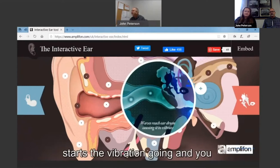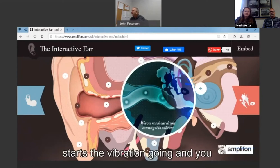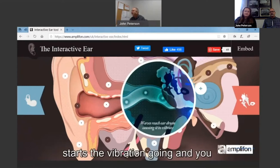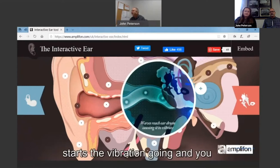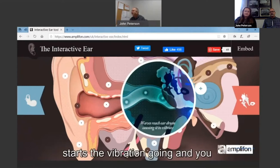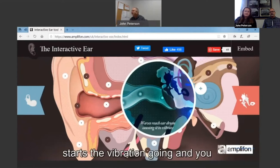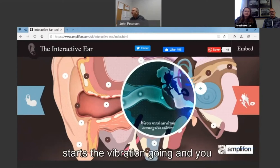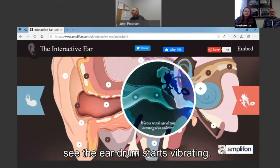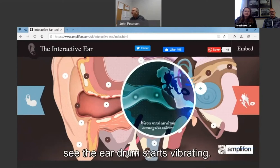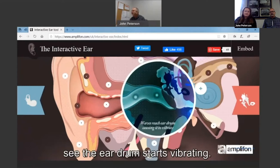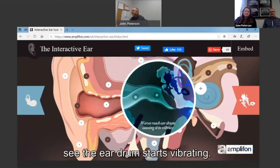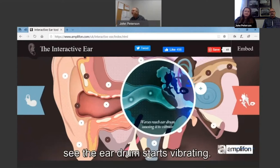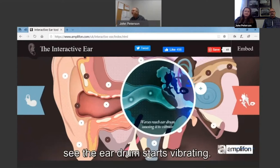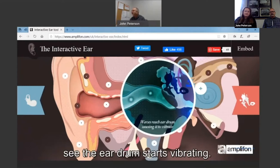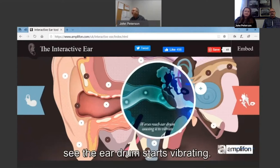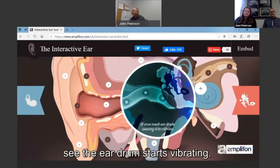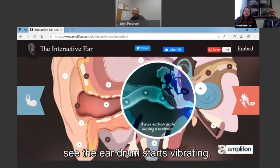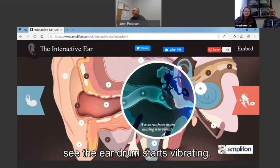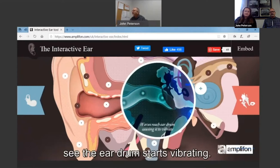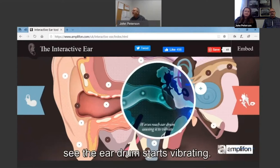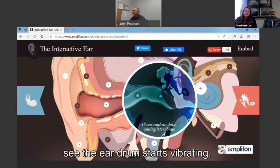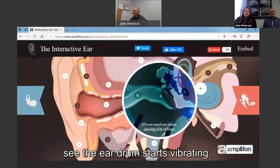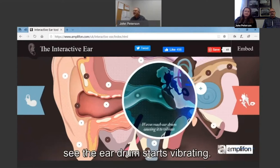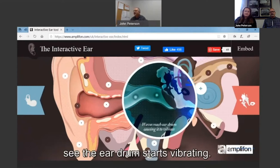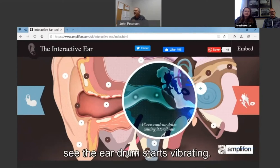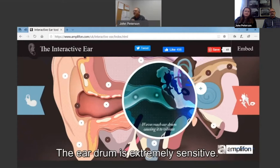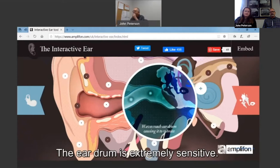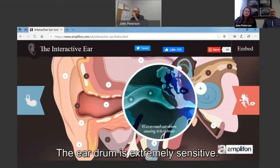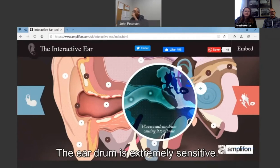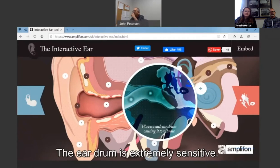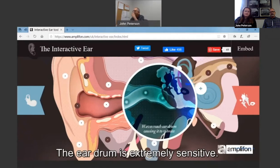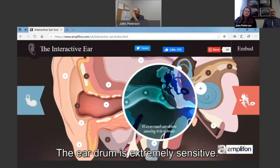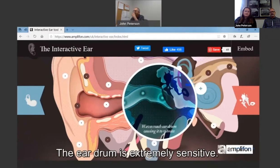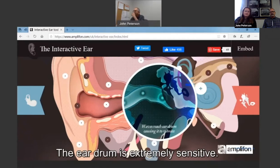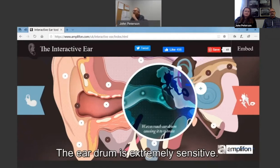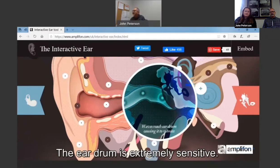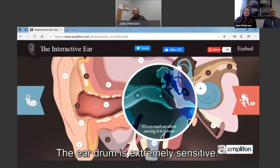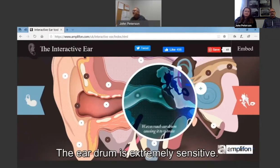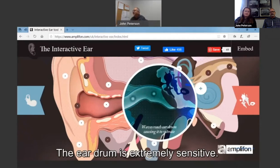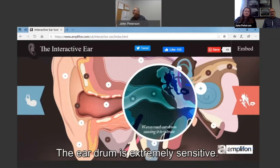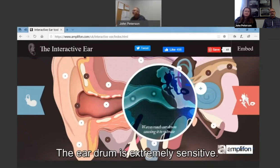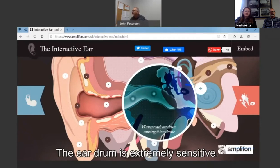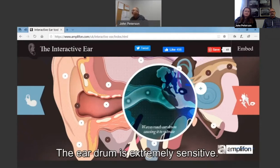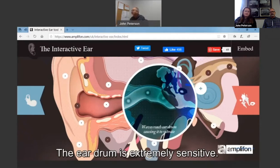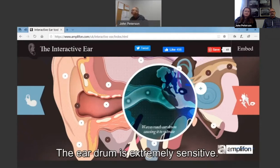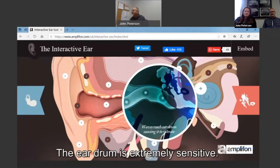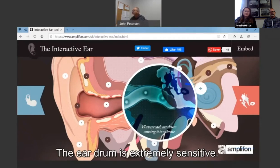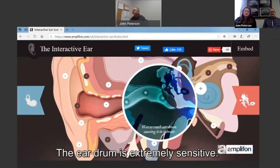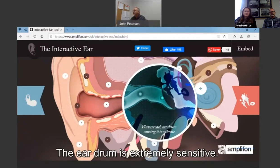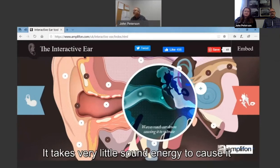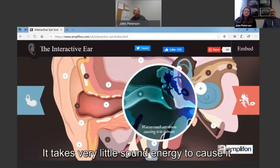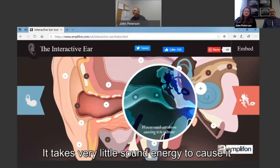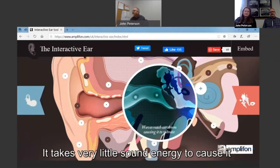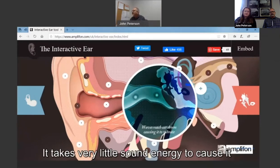vibration going. And you see the eardrum starts vibrating. The eardrum is extremely sensitive.